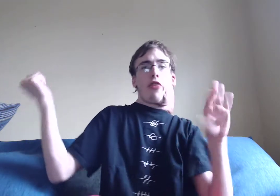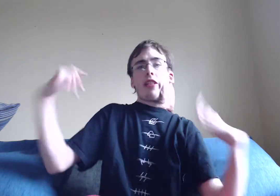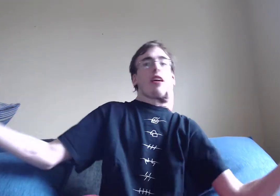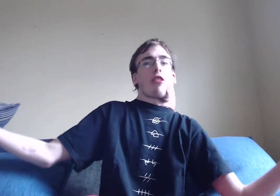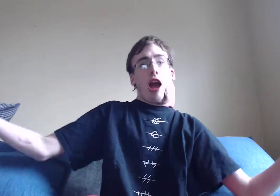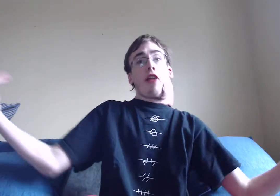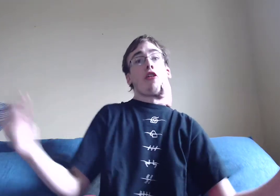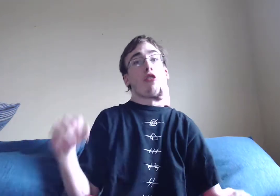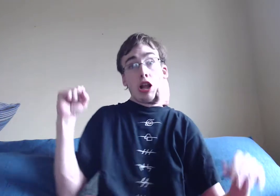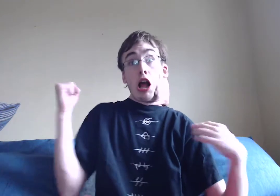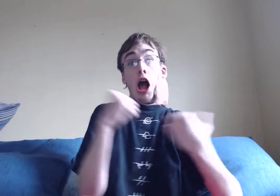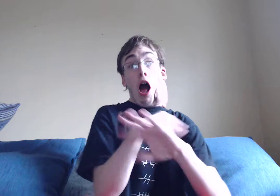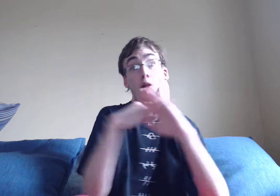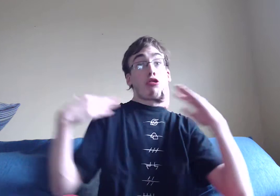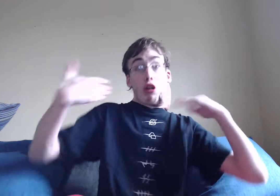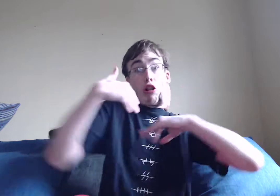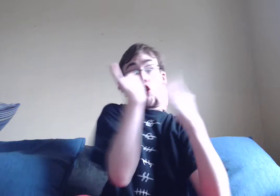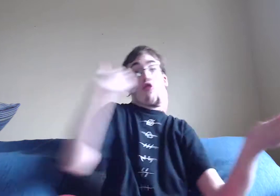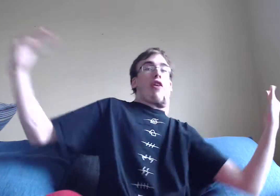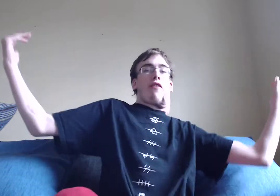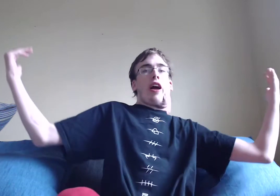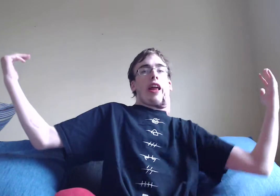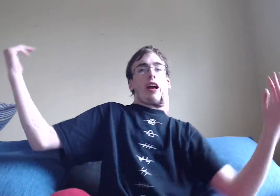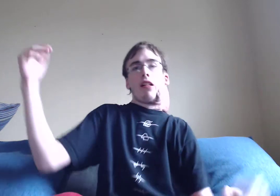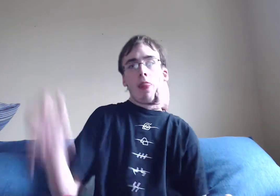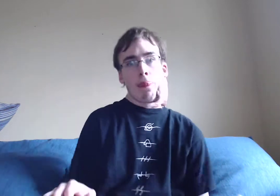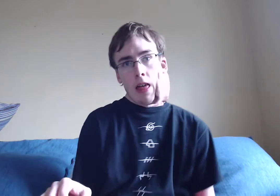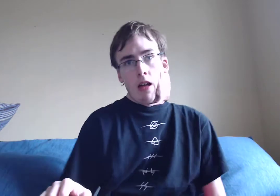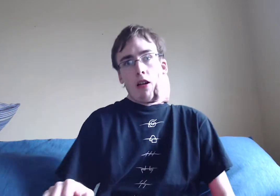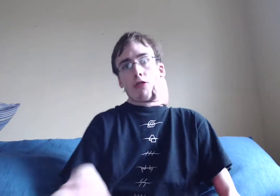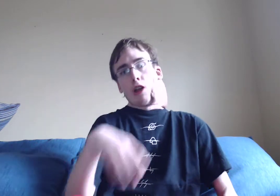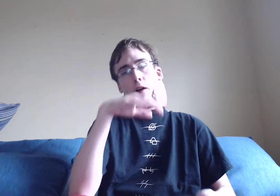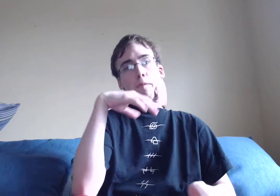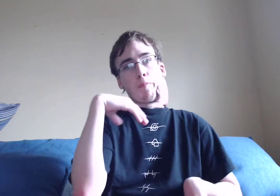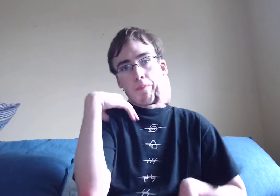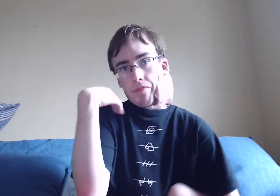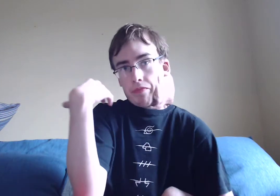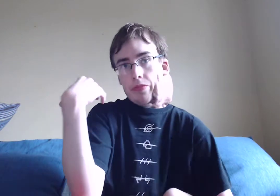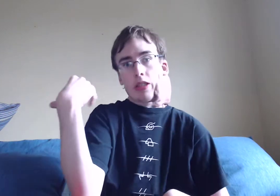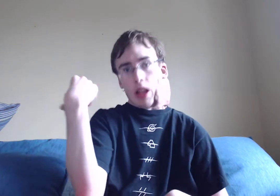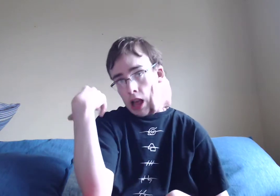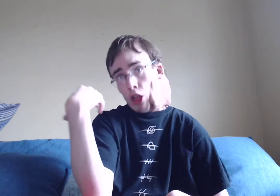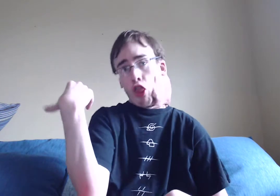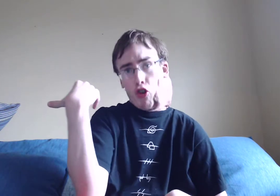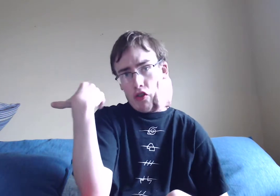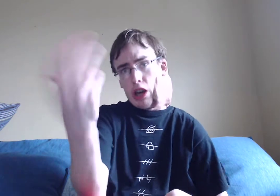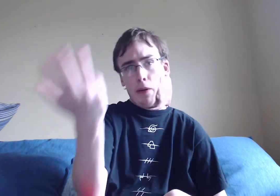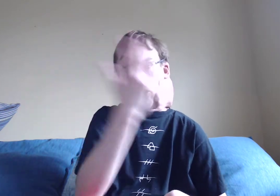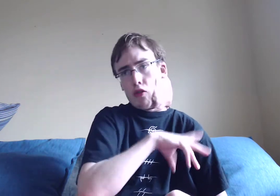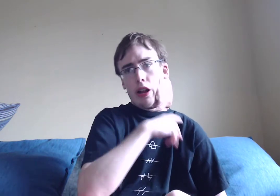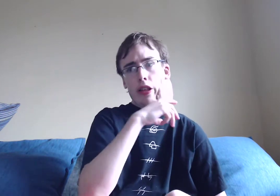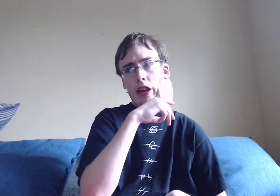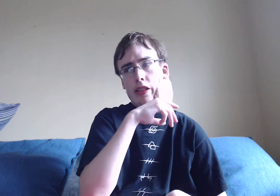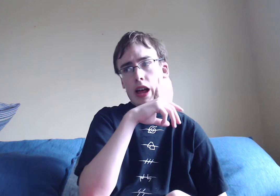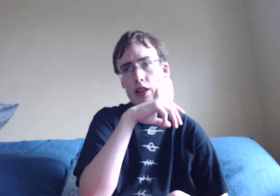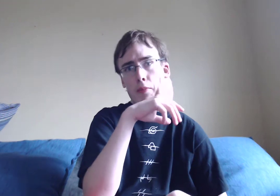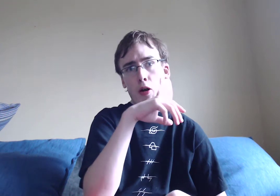15 chapters. Of just Luffy fighting. So. Luffy going to run into his next opponent.